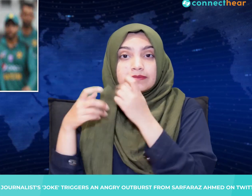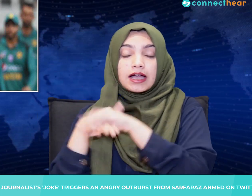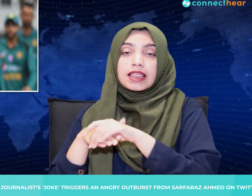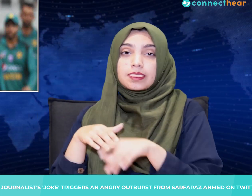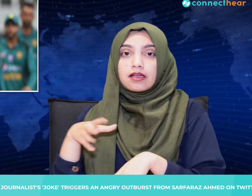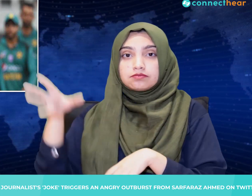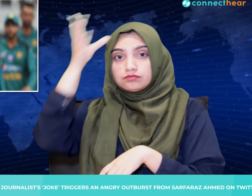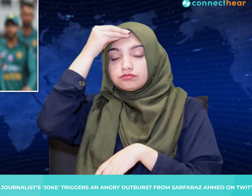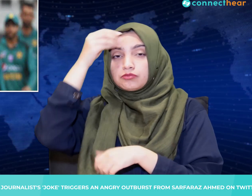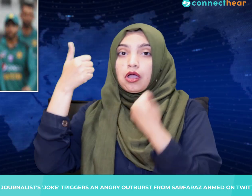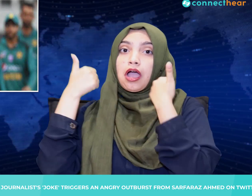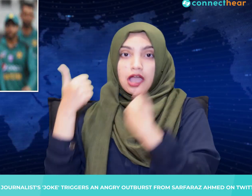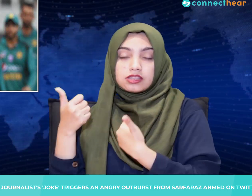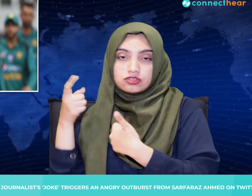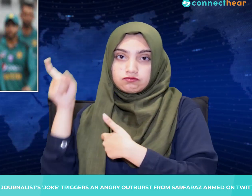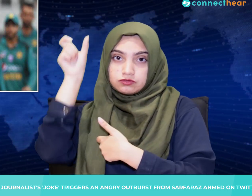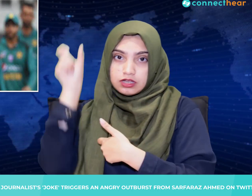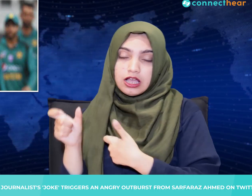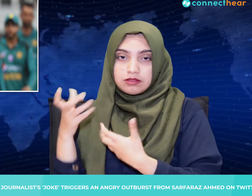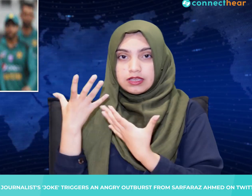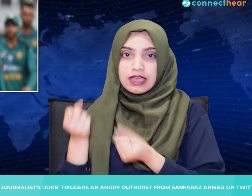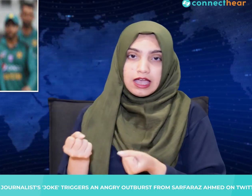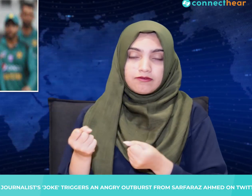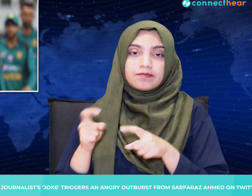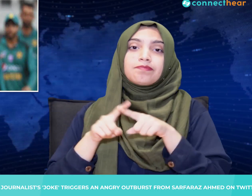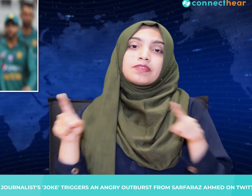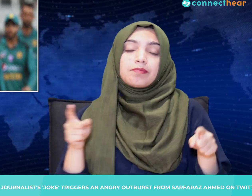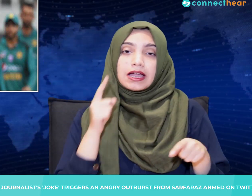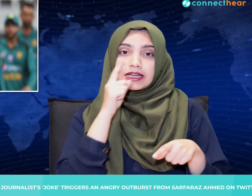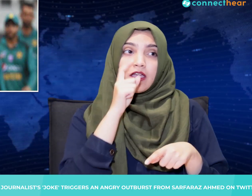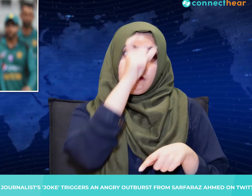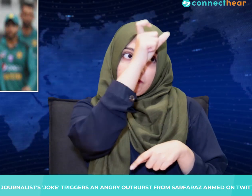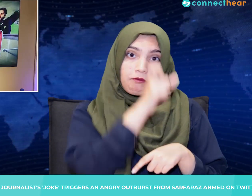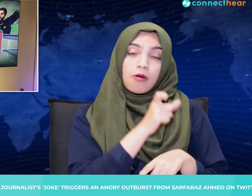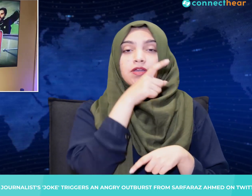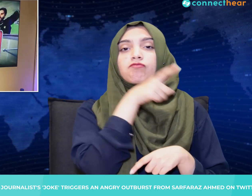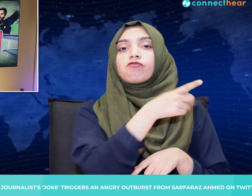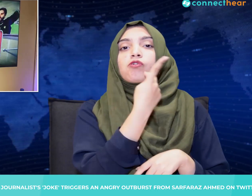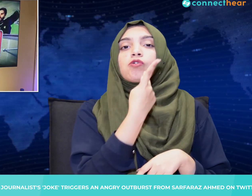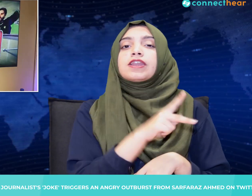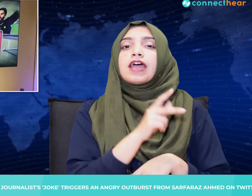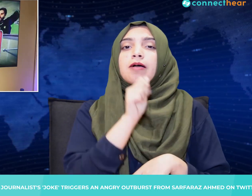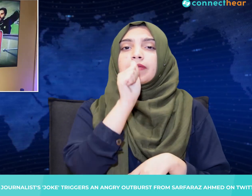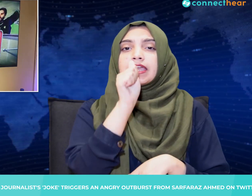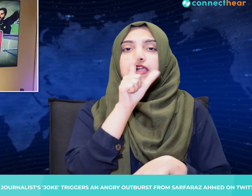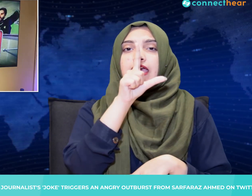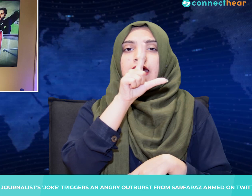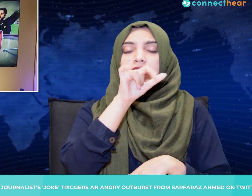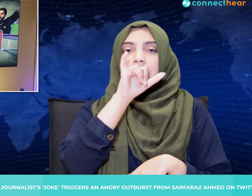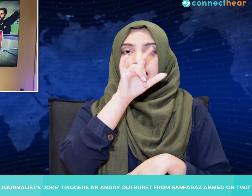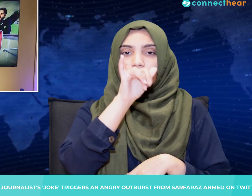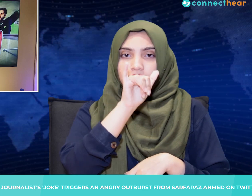when cricket journalist Alia Rashid tweeted a quip aimed at Ahmed